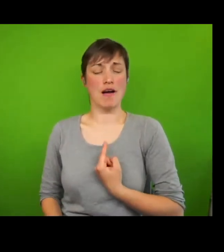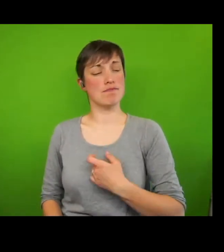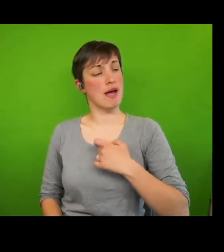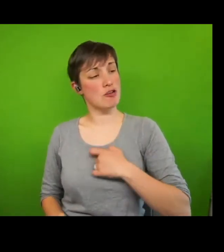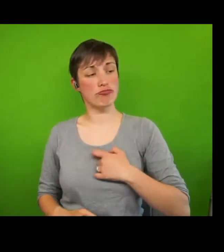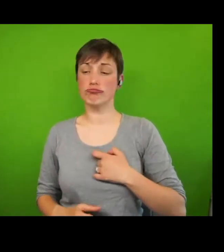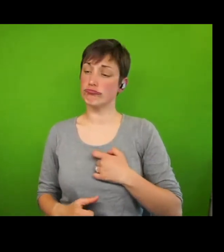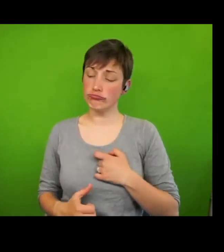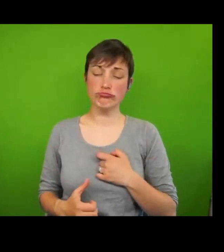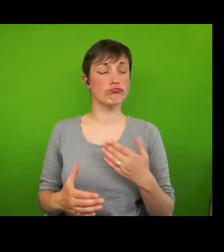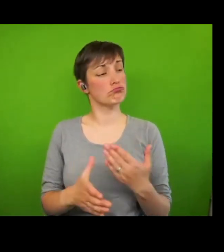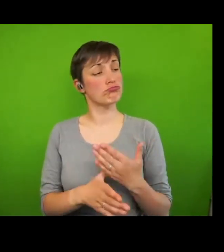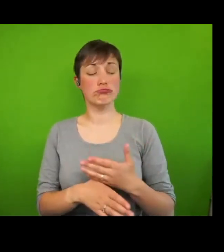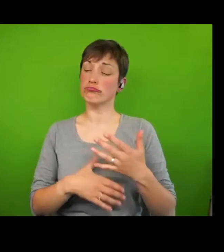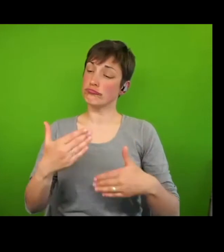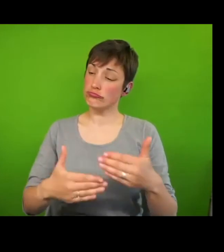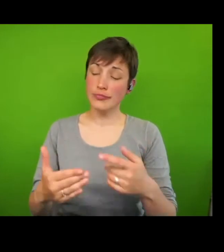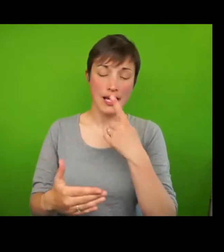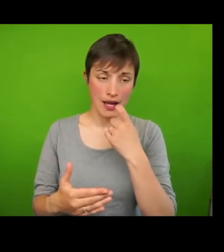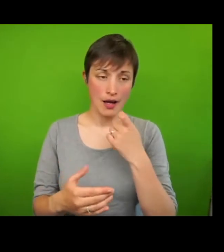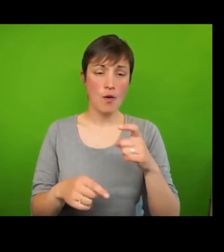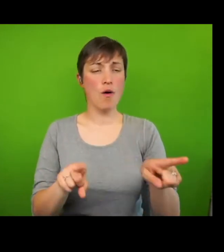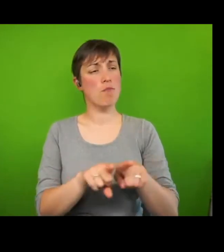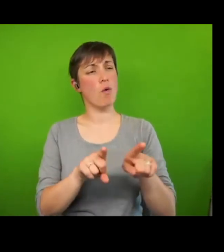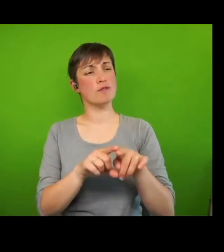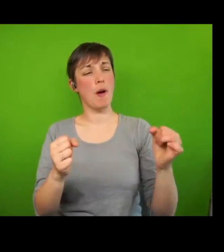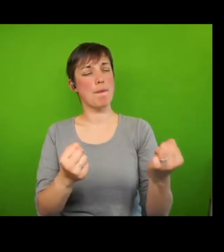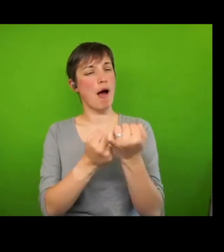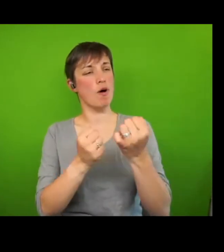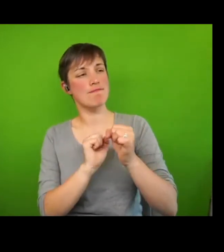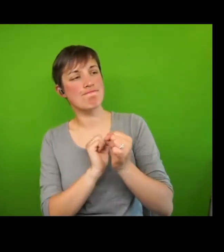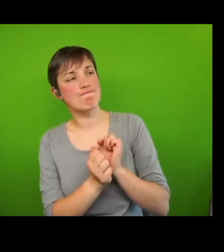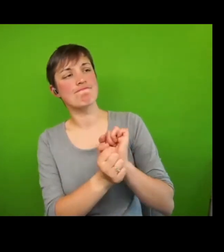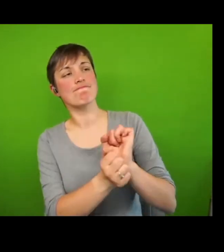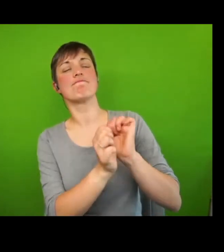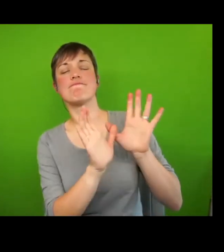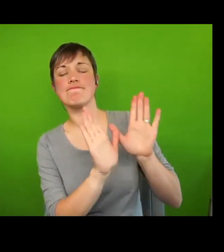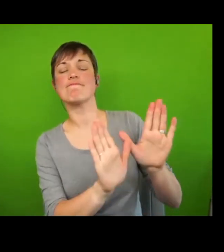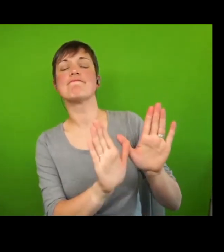by curving the power exercised over them by the state and others.